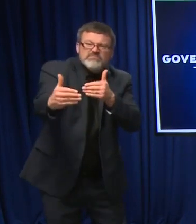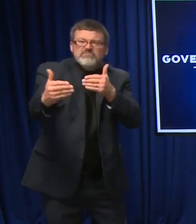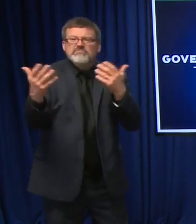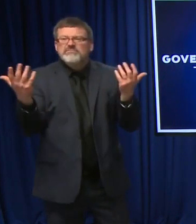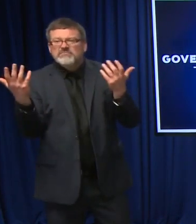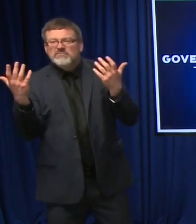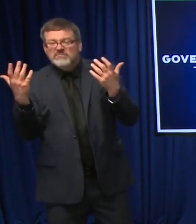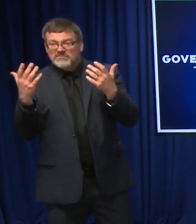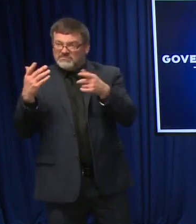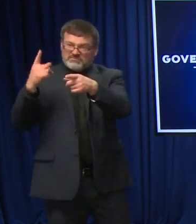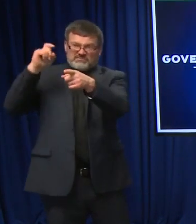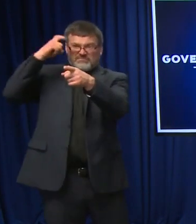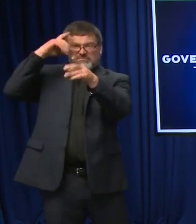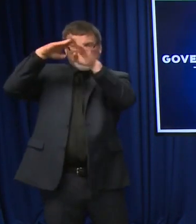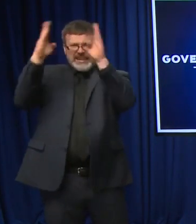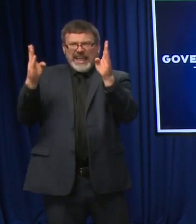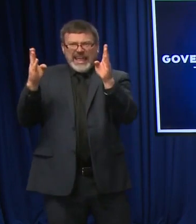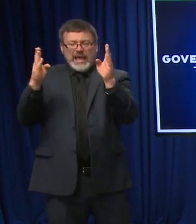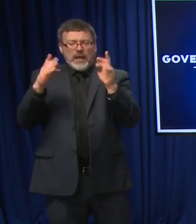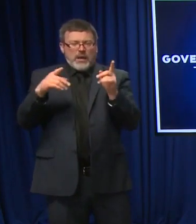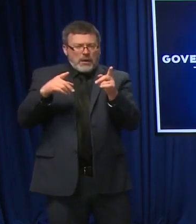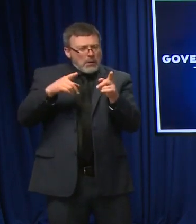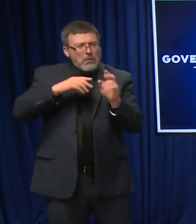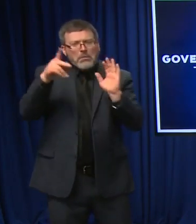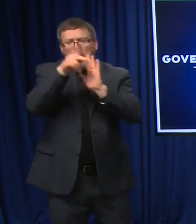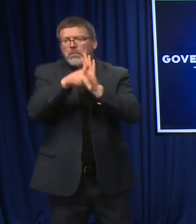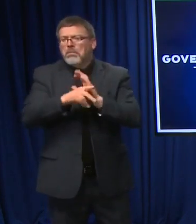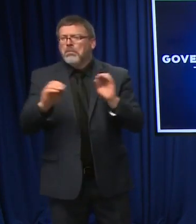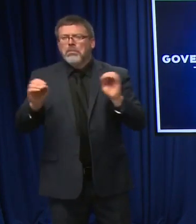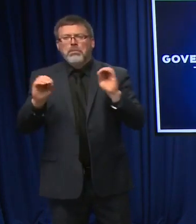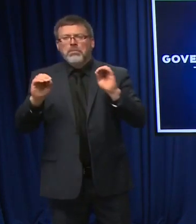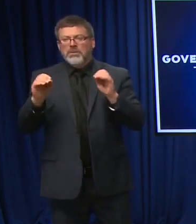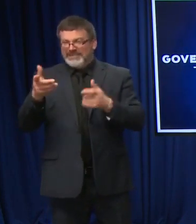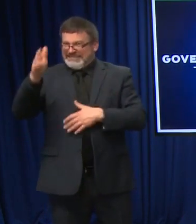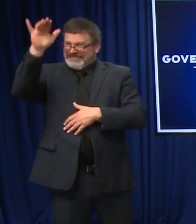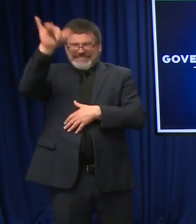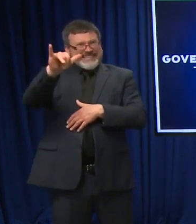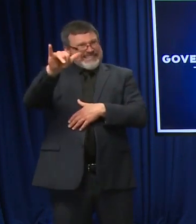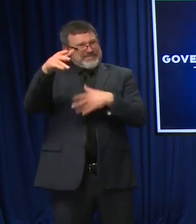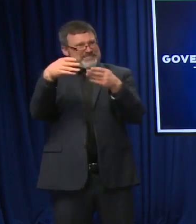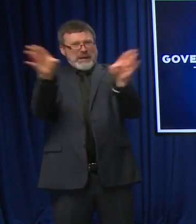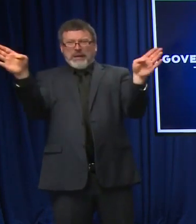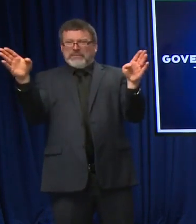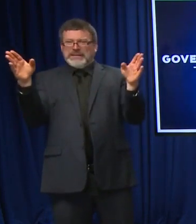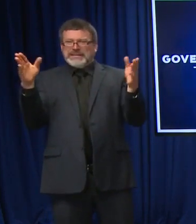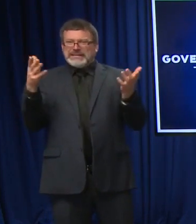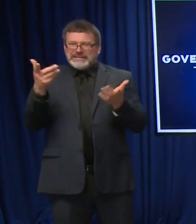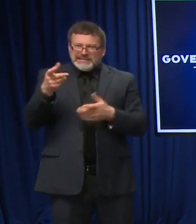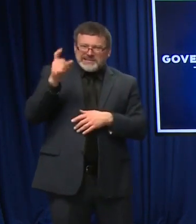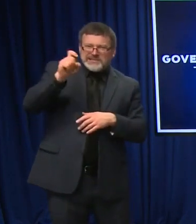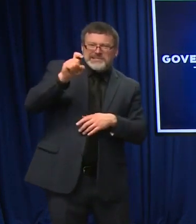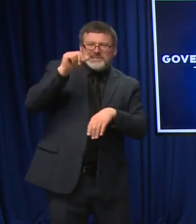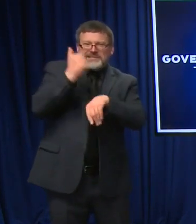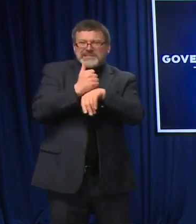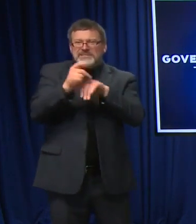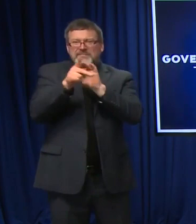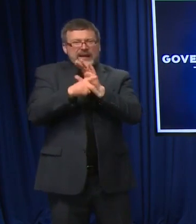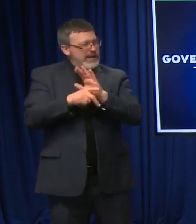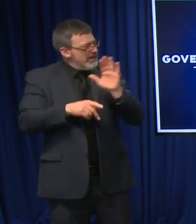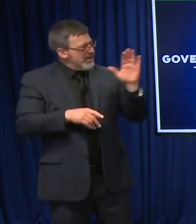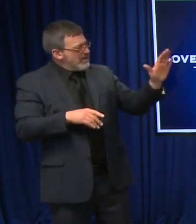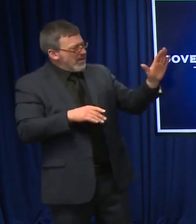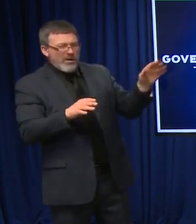not the policy. And I'm wondering, why doesn't the State House in your office follow the CDC recommendation